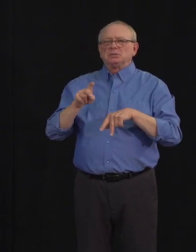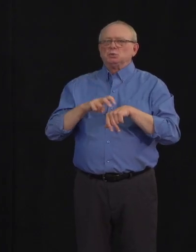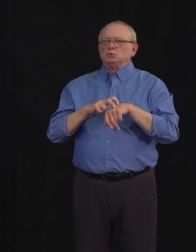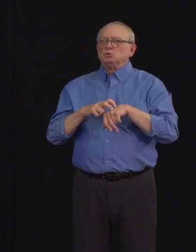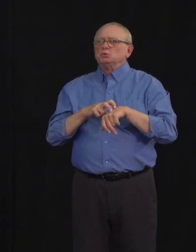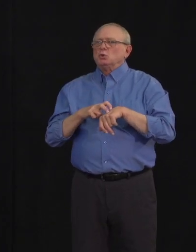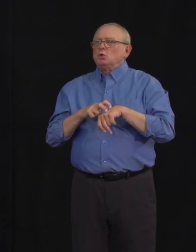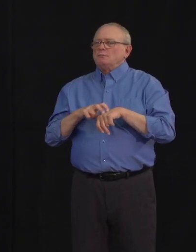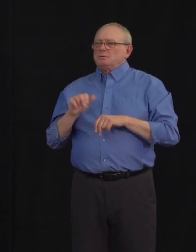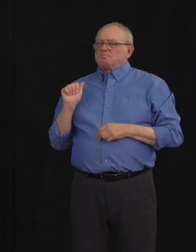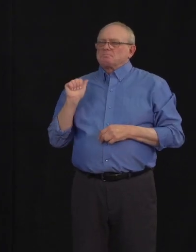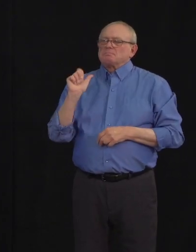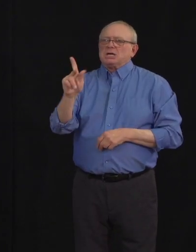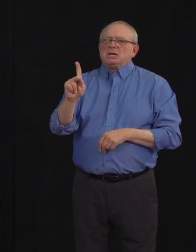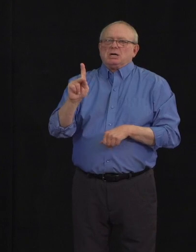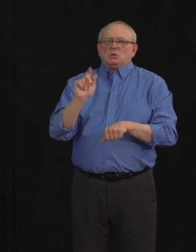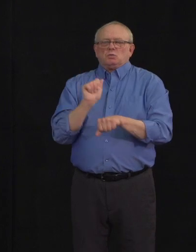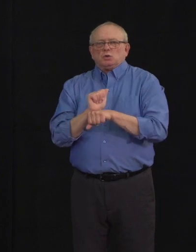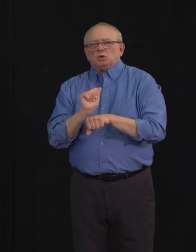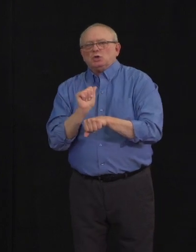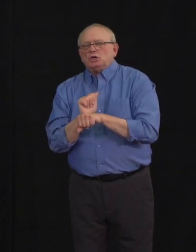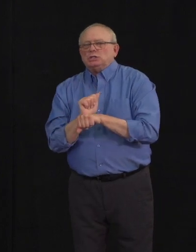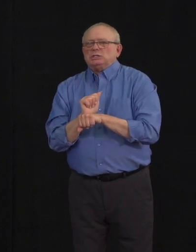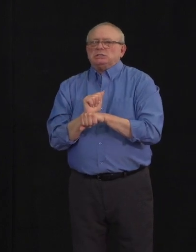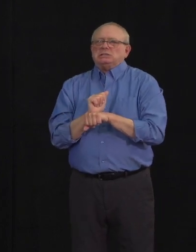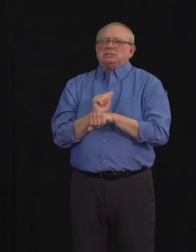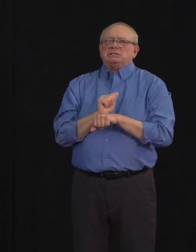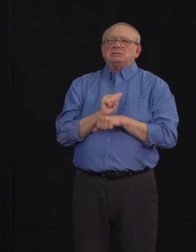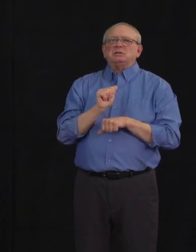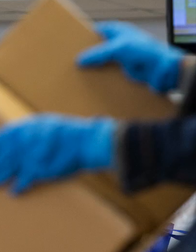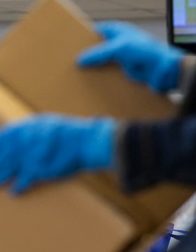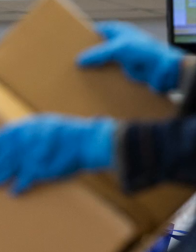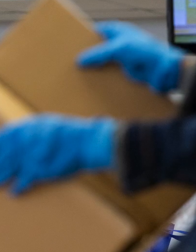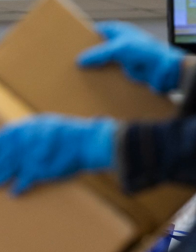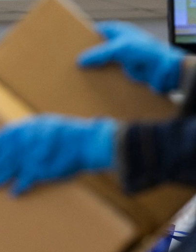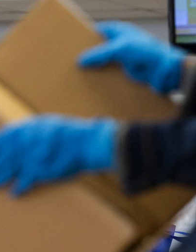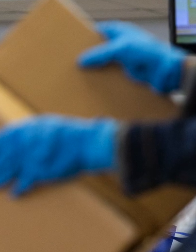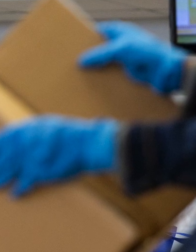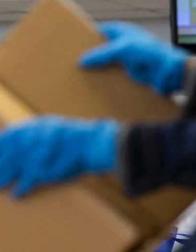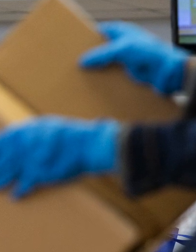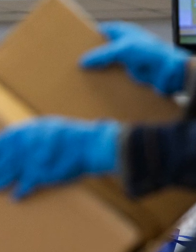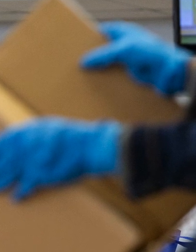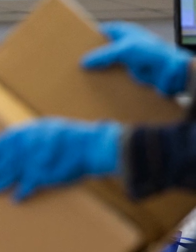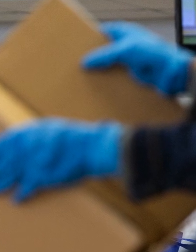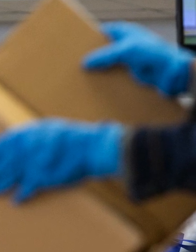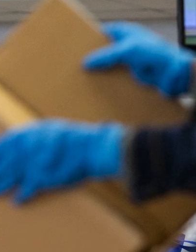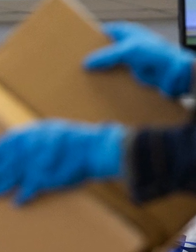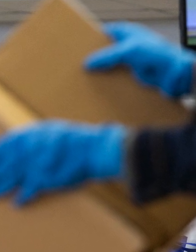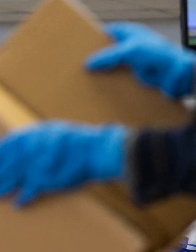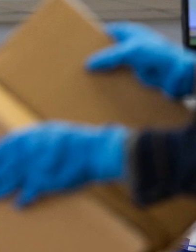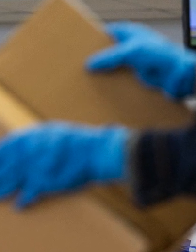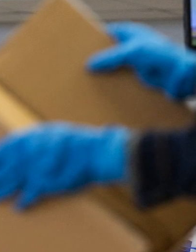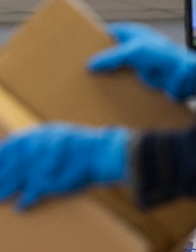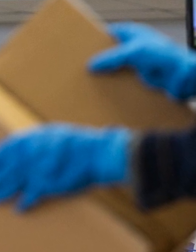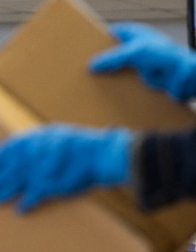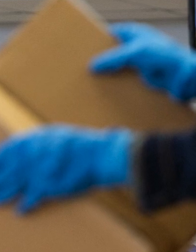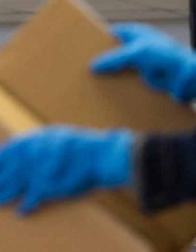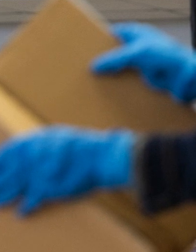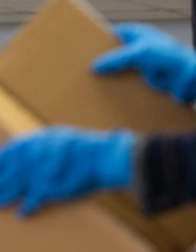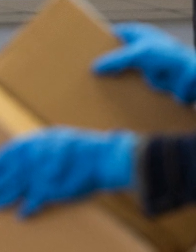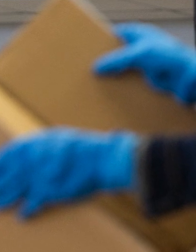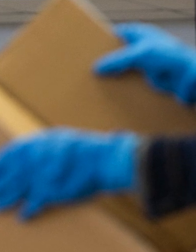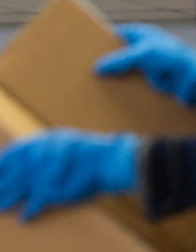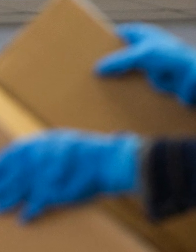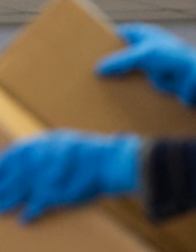and I want to remind everyone to be kind to each other. Albertans have pulled together to support one another through this pandemic